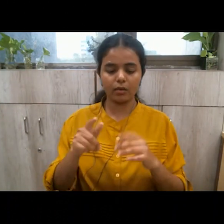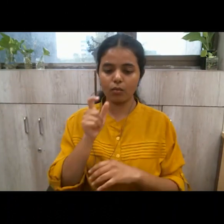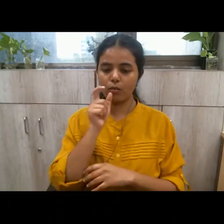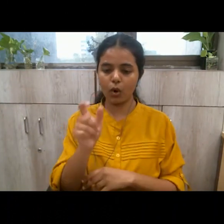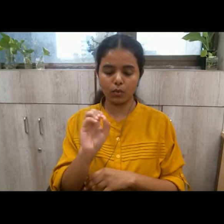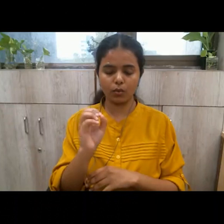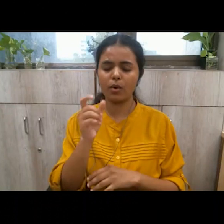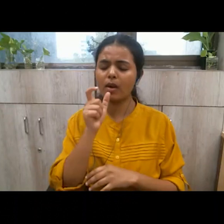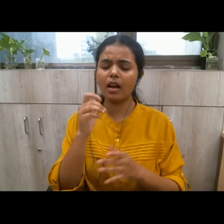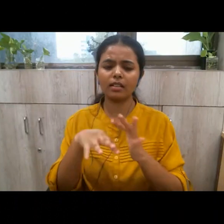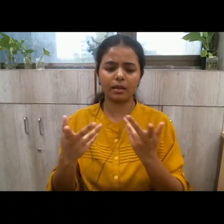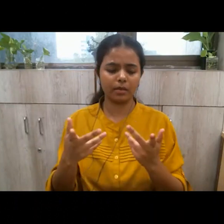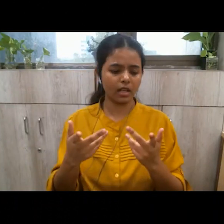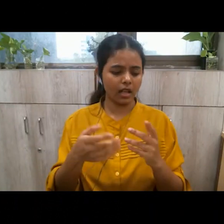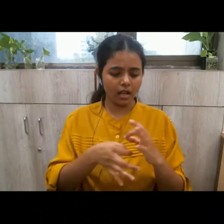race